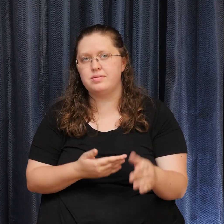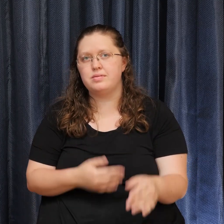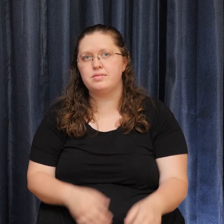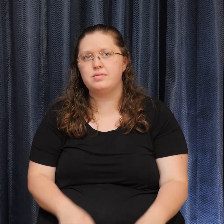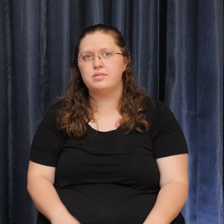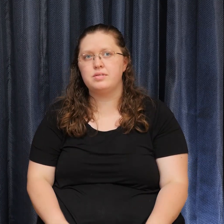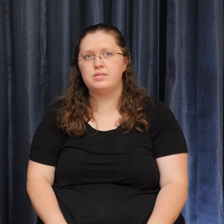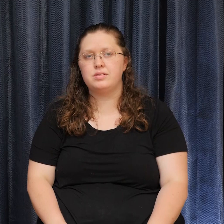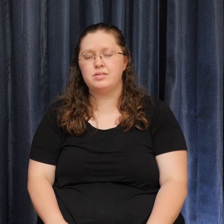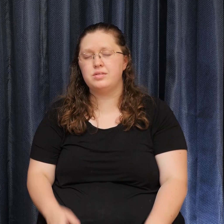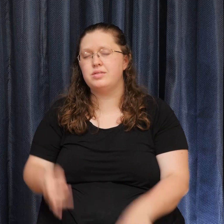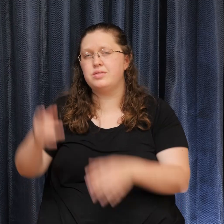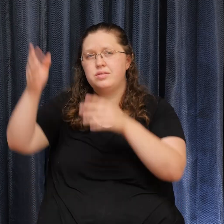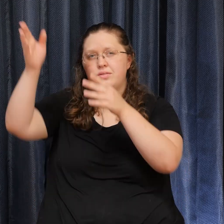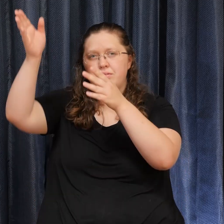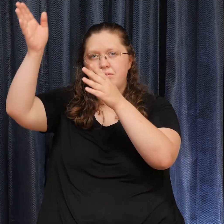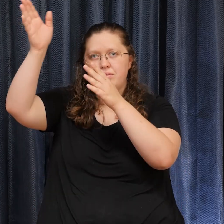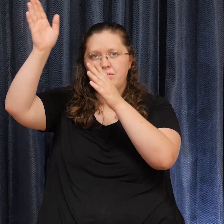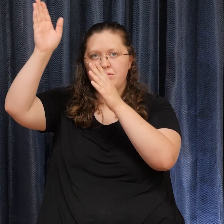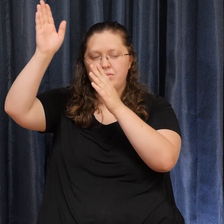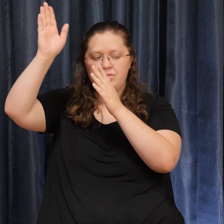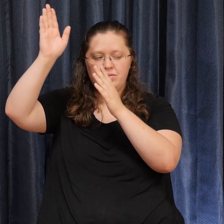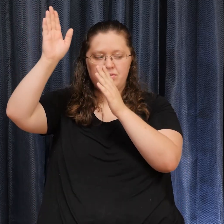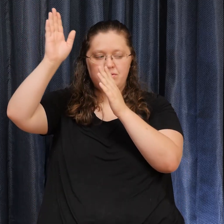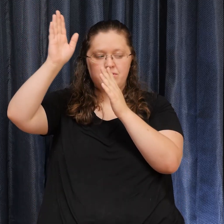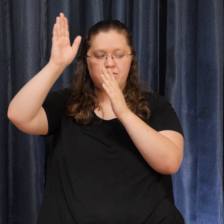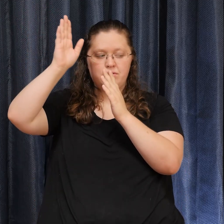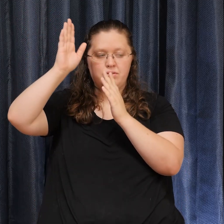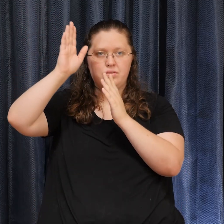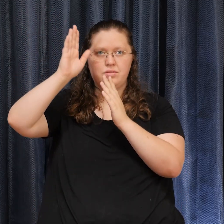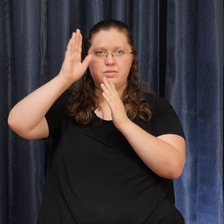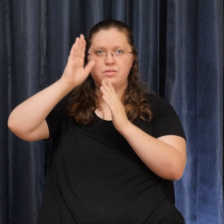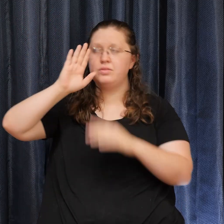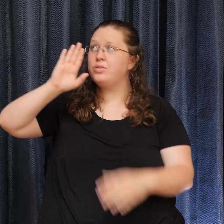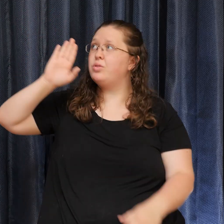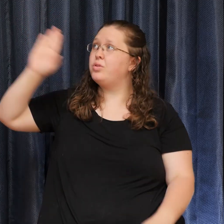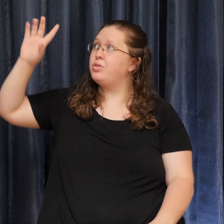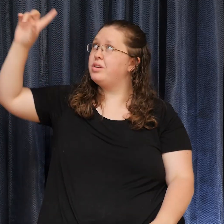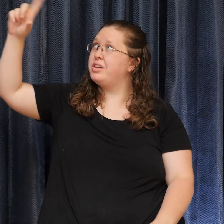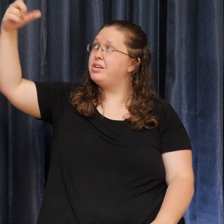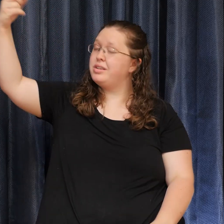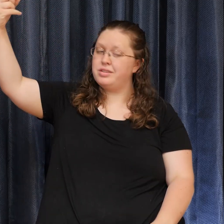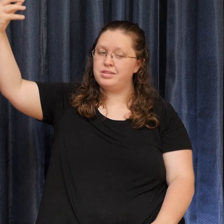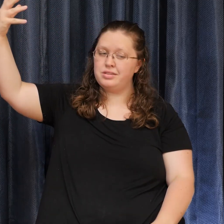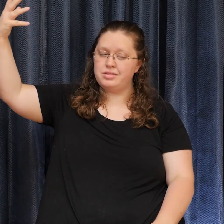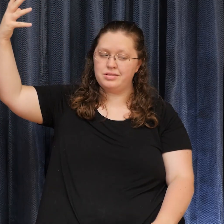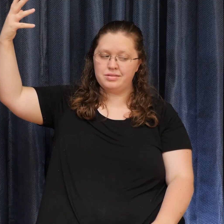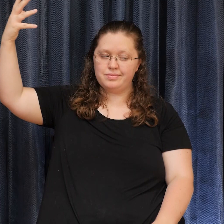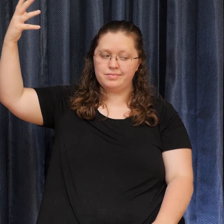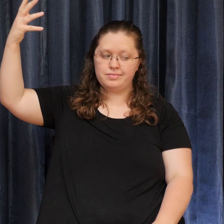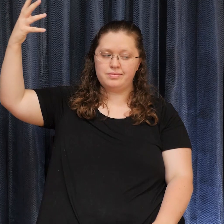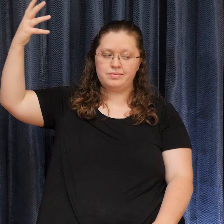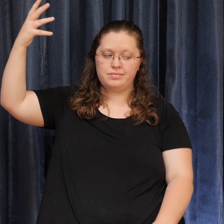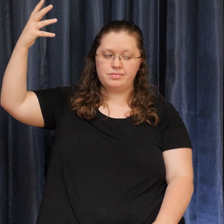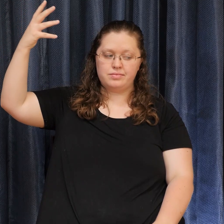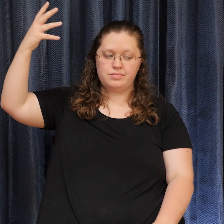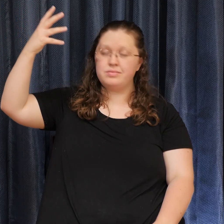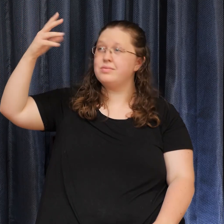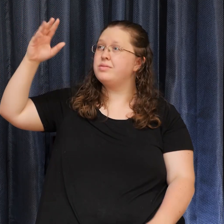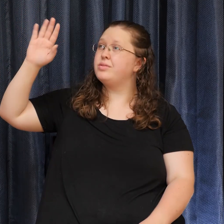Lord, let your grace, grace from your